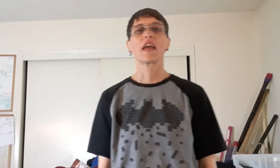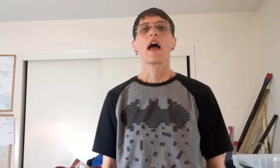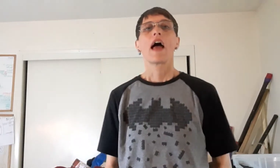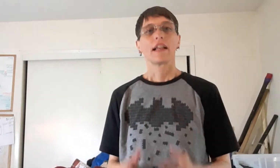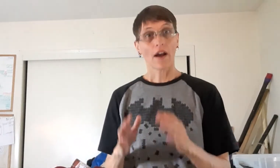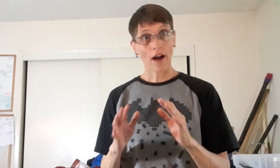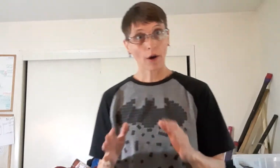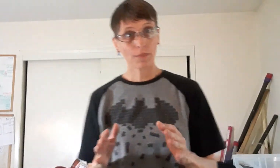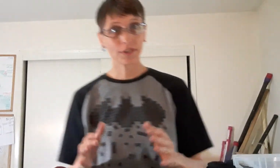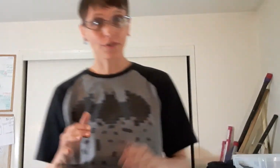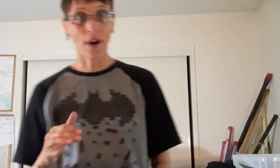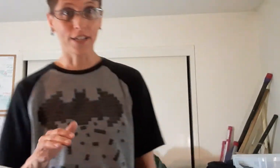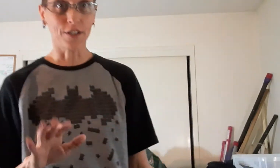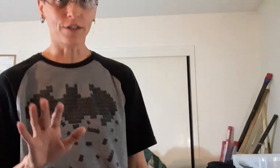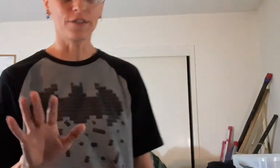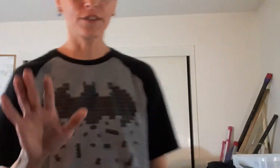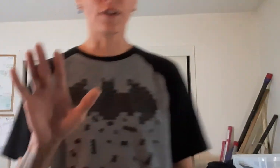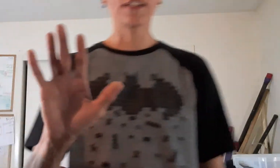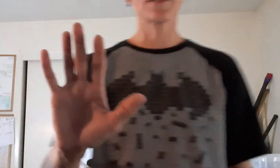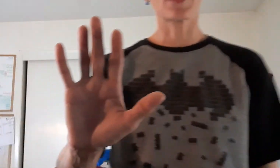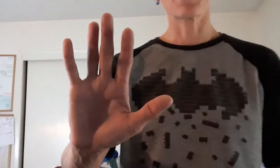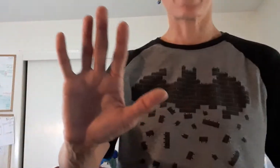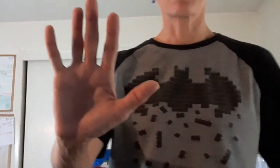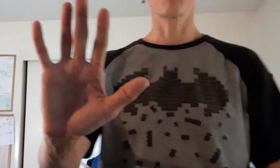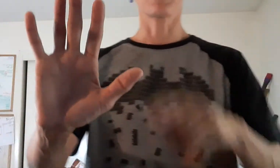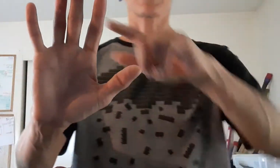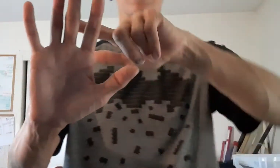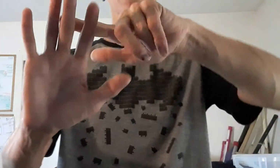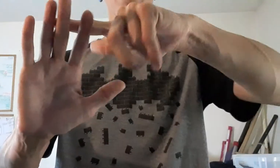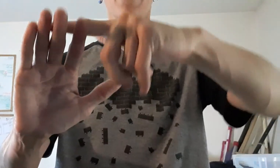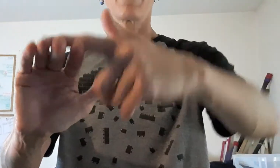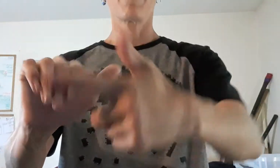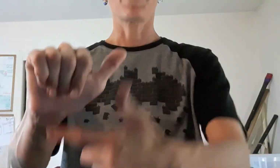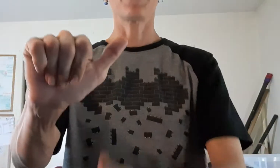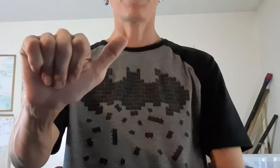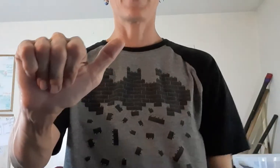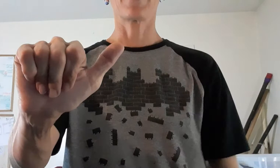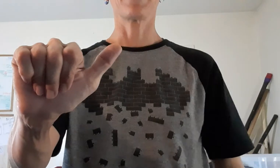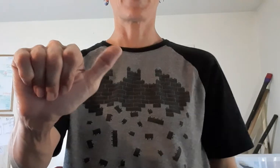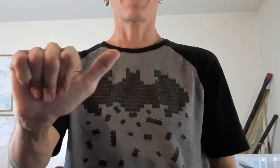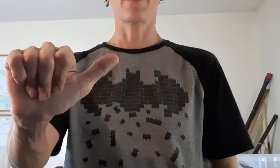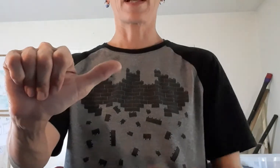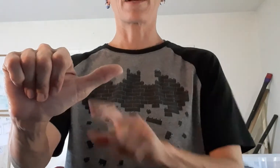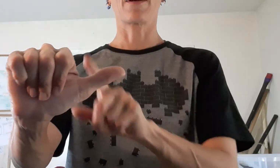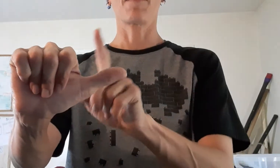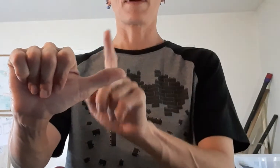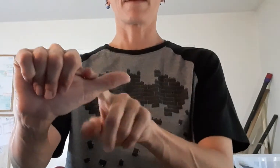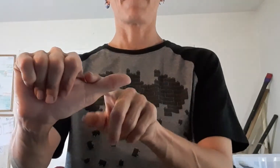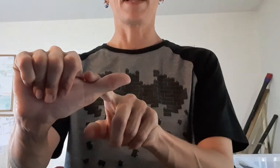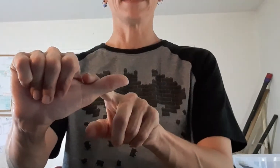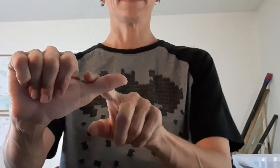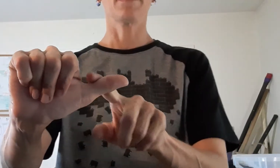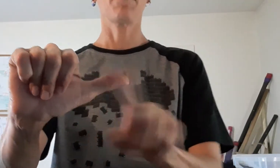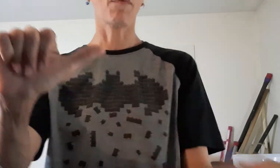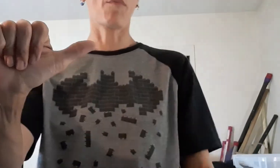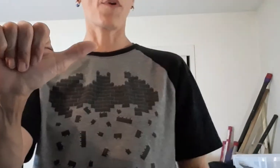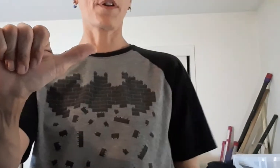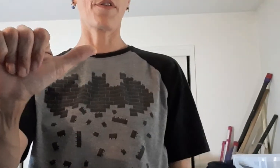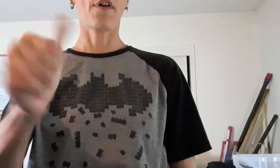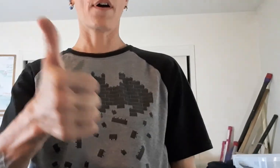Now help is directional so let's start with how to make it. Fold your fingers over like you're going to make a fist. Point your thumb